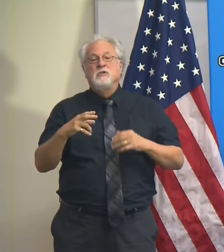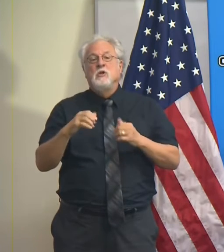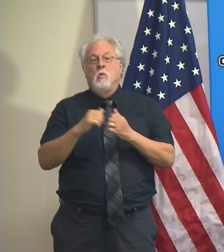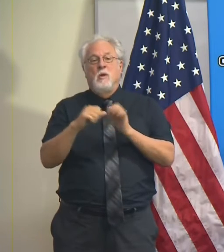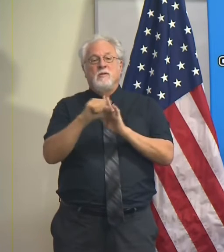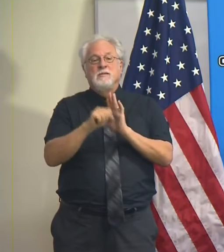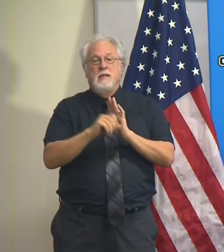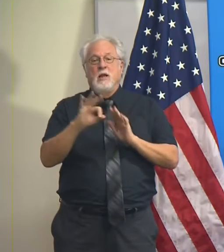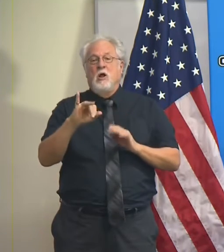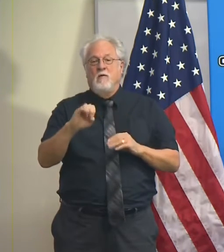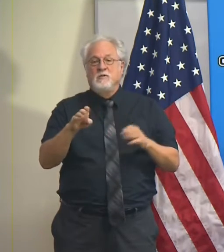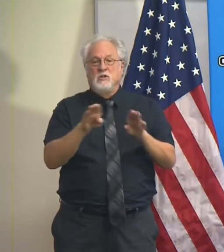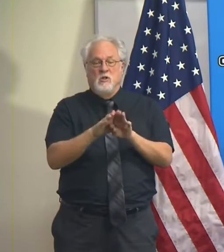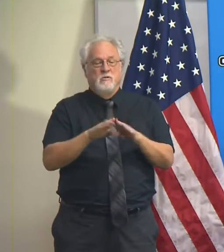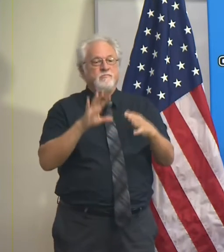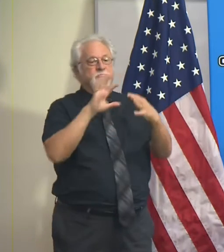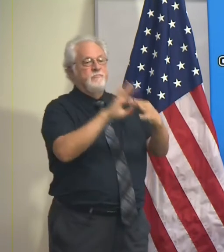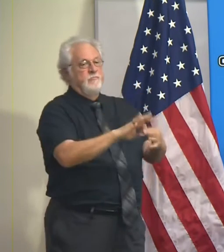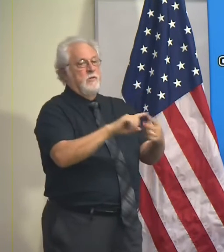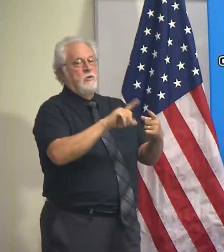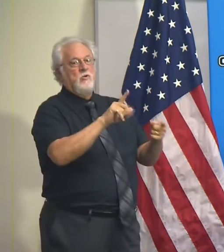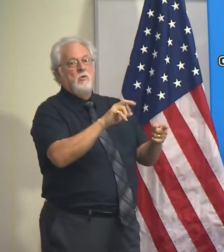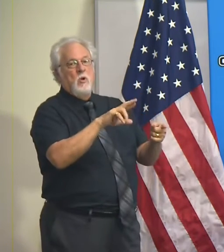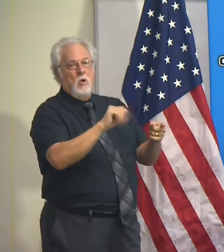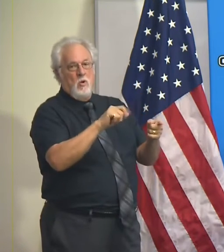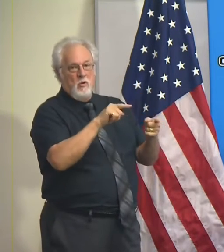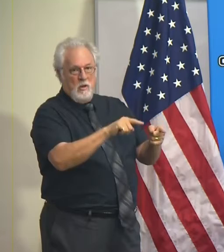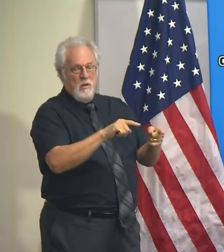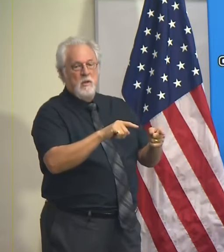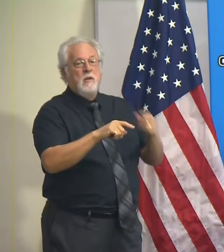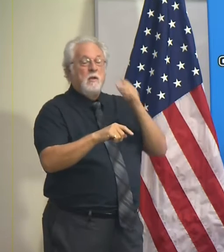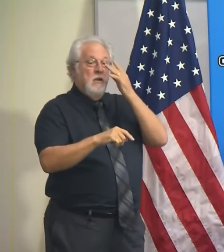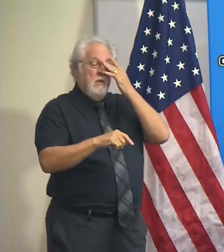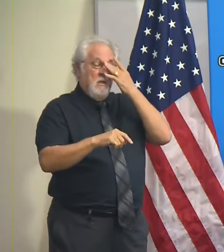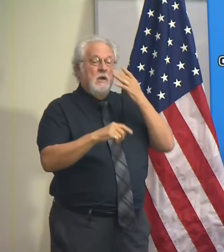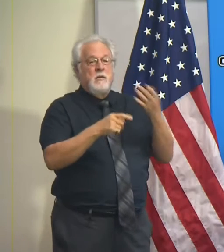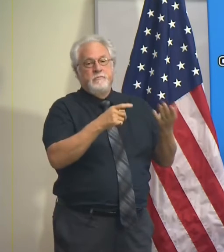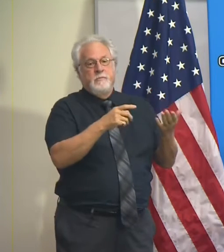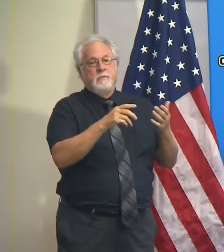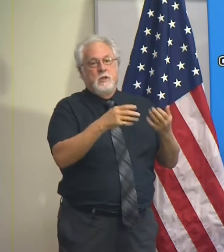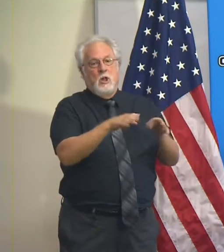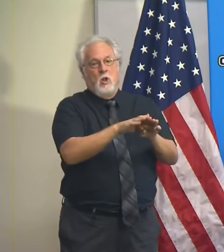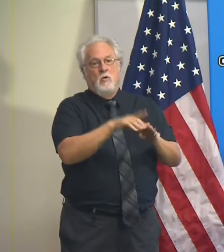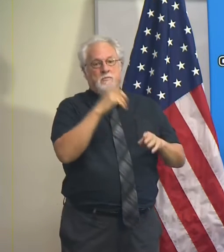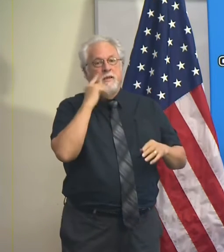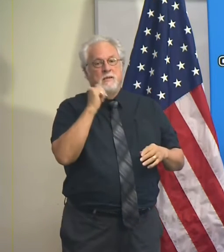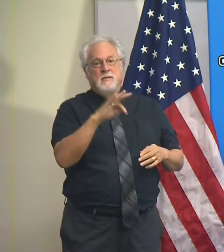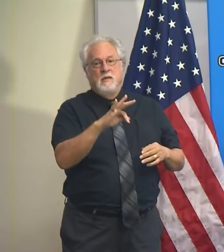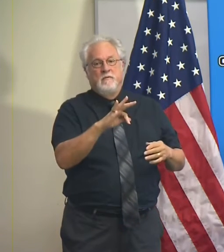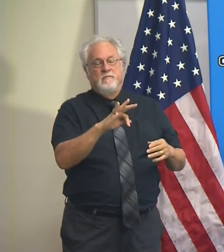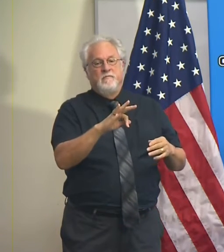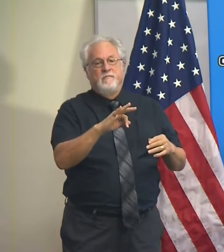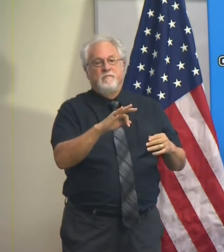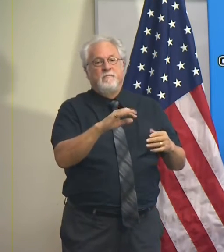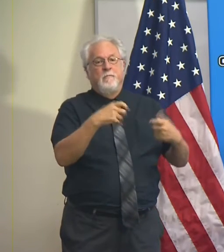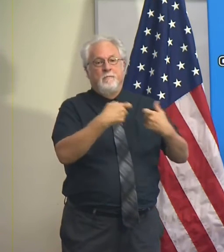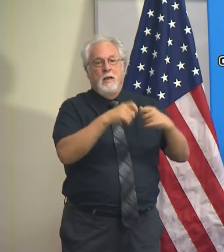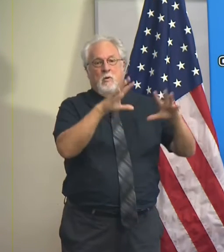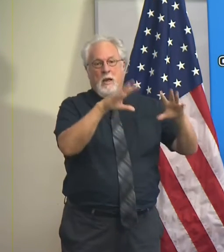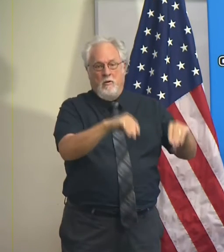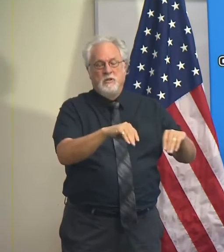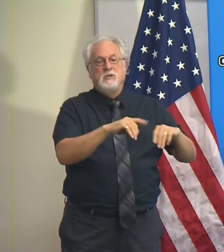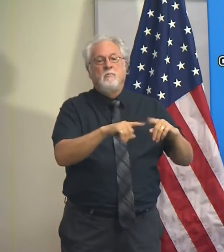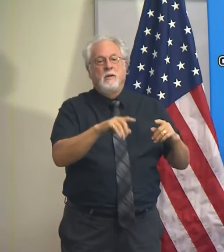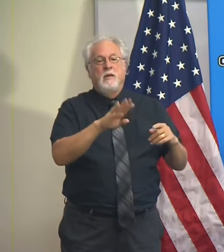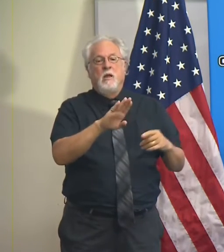closures tomorrow all relate back to Hurricane Laura and principally remain closed because of continued power outages